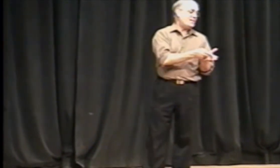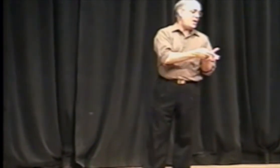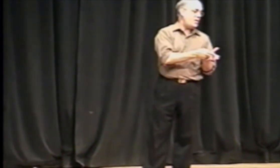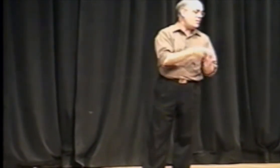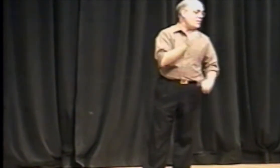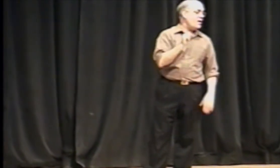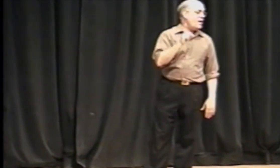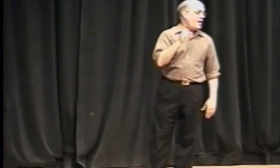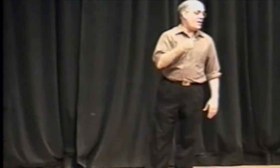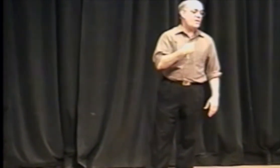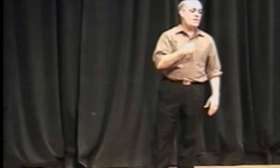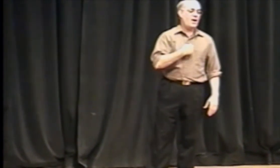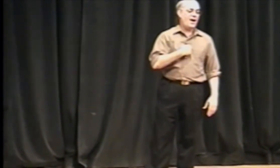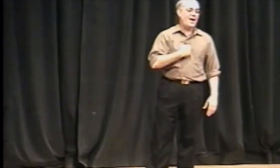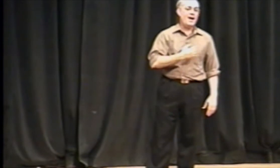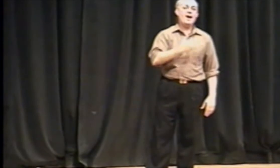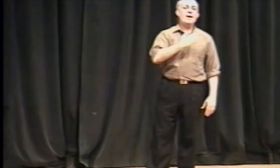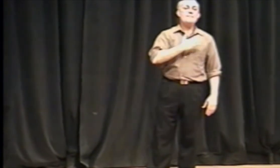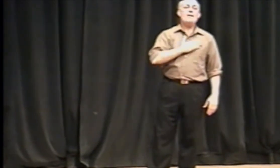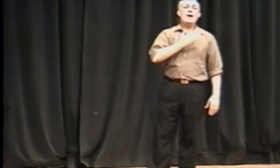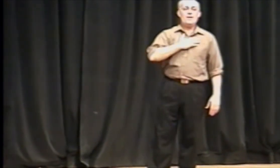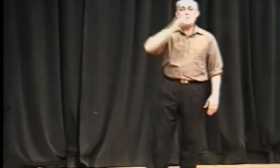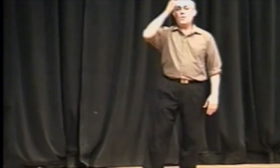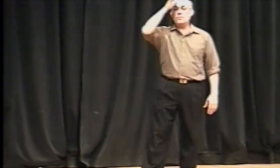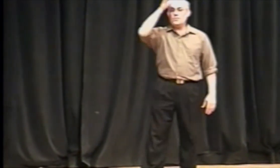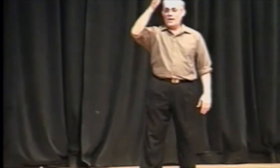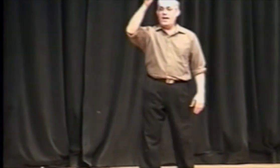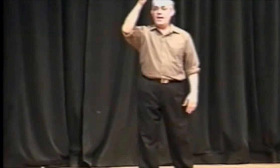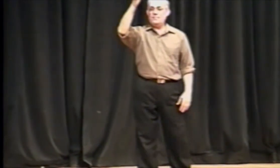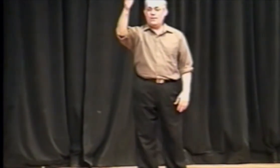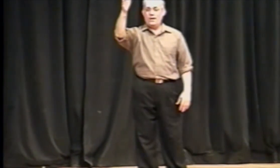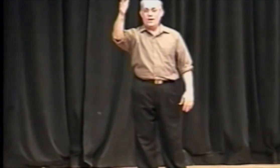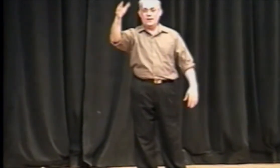is so. Oh, I'm my own grandpa.